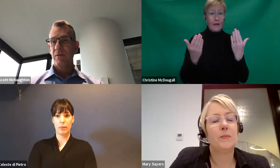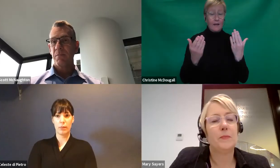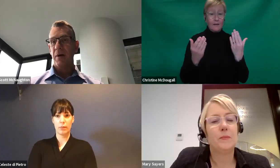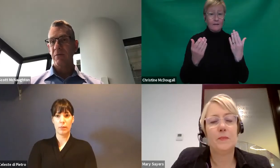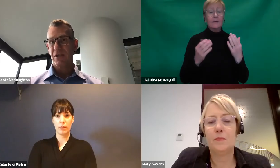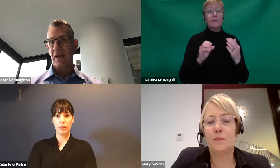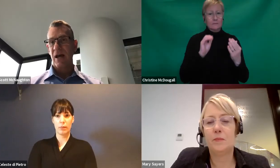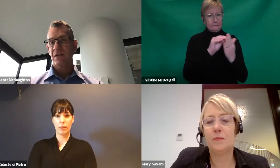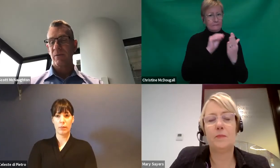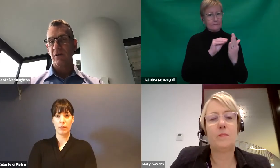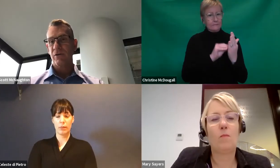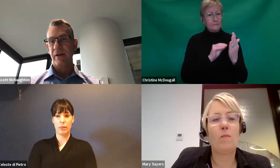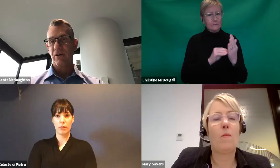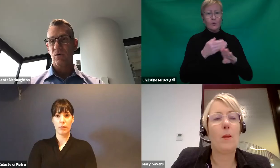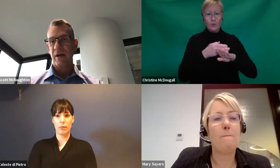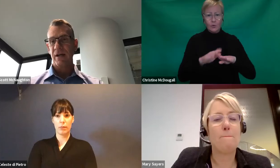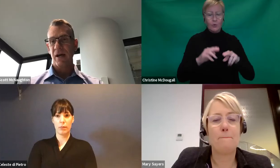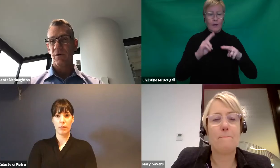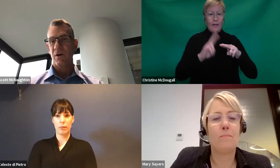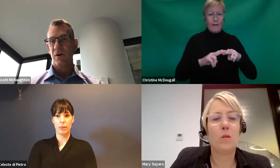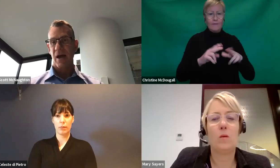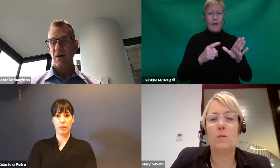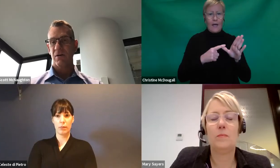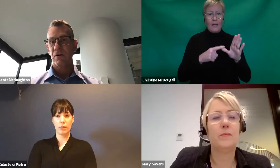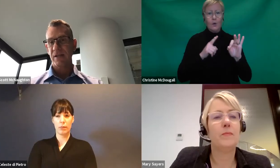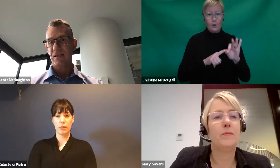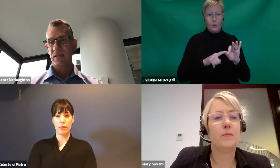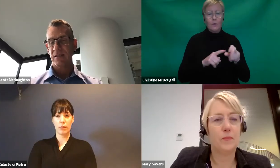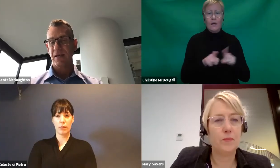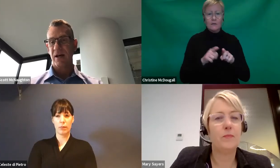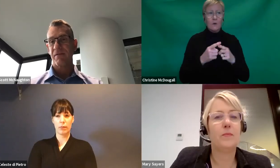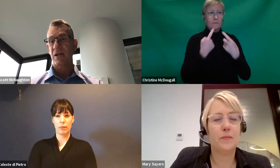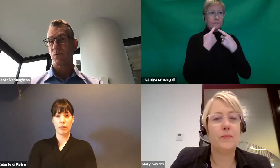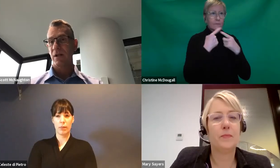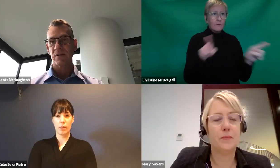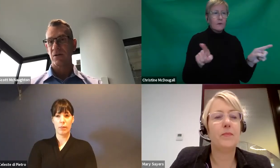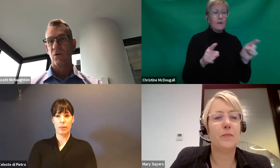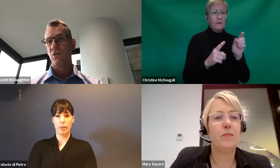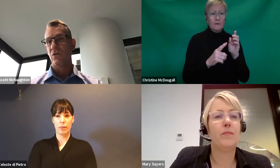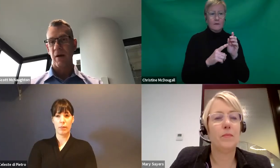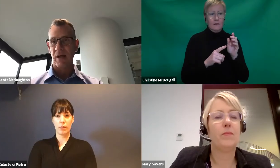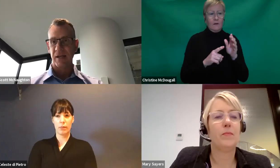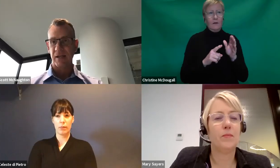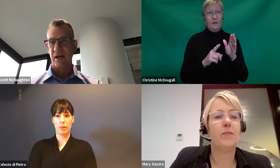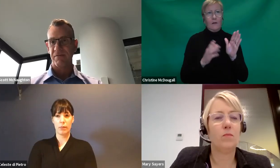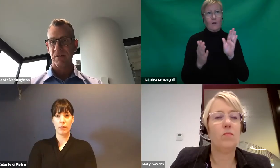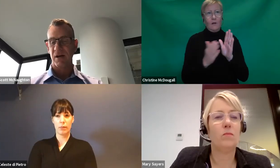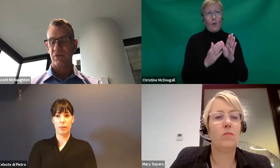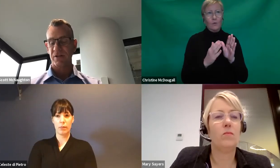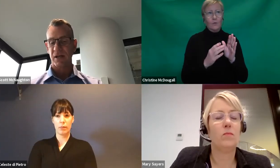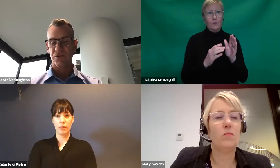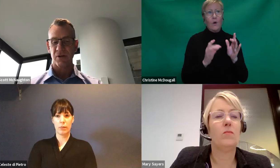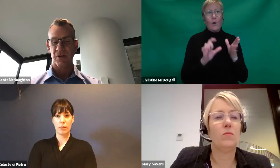We published that out to our local area coordinator networks, our contact center staff, as well as all of our planning staff